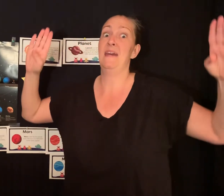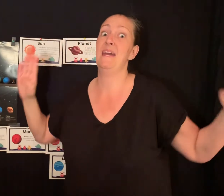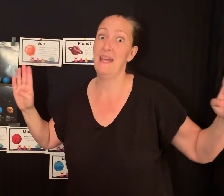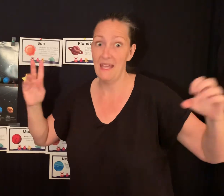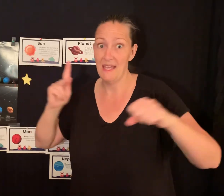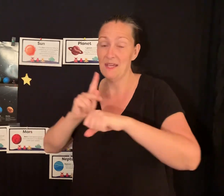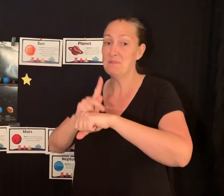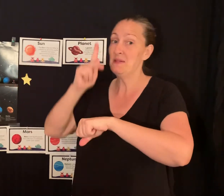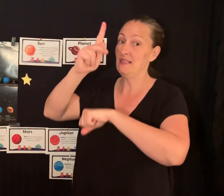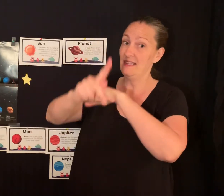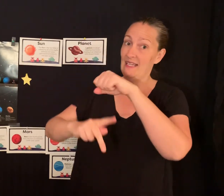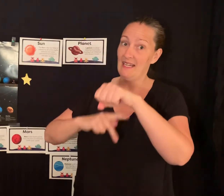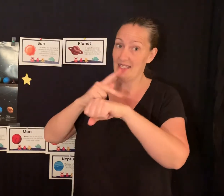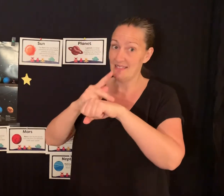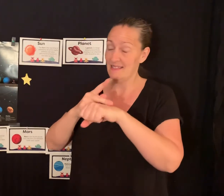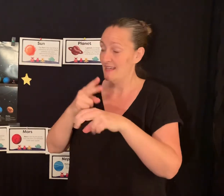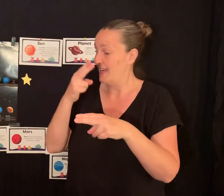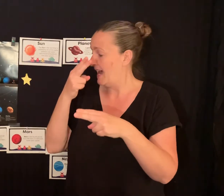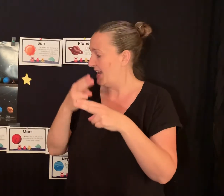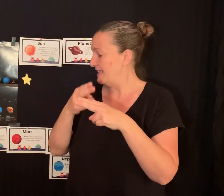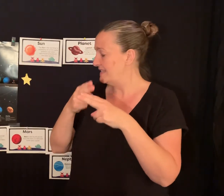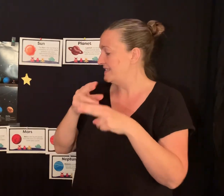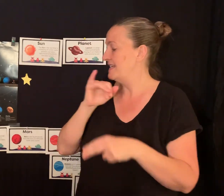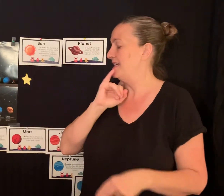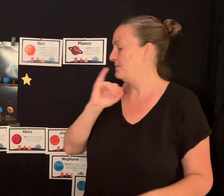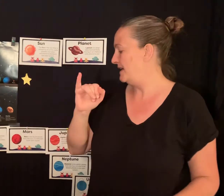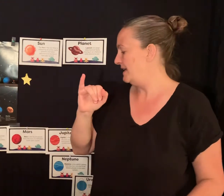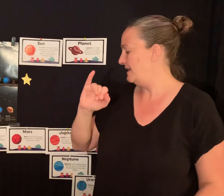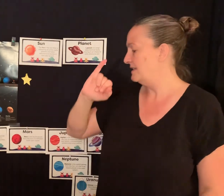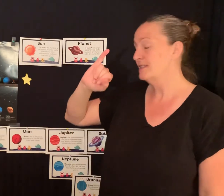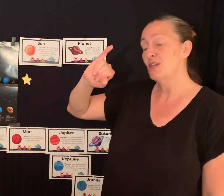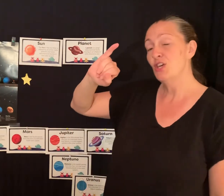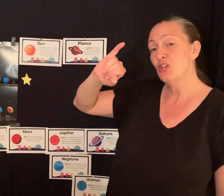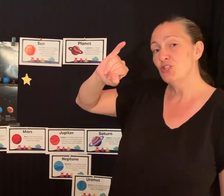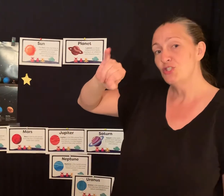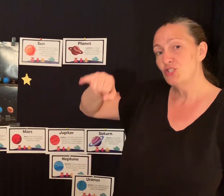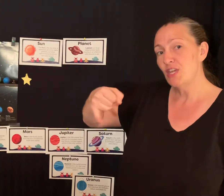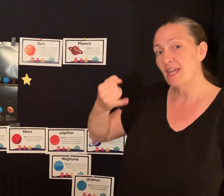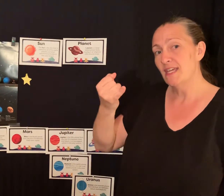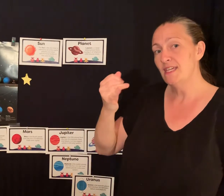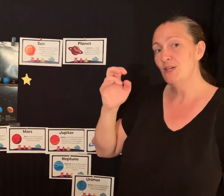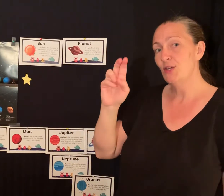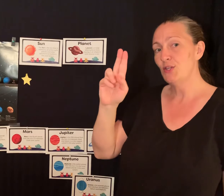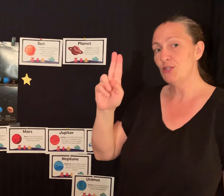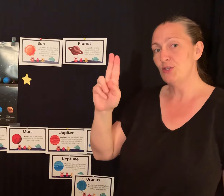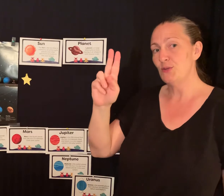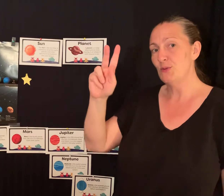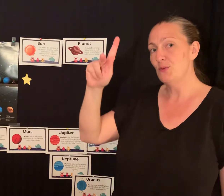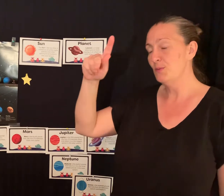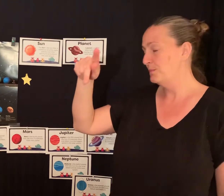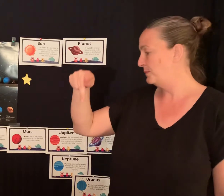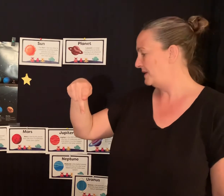planet. And, its name is J-U-P